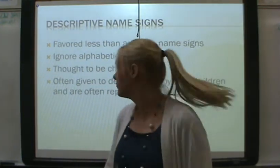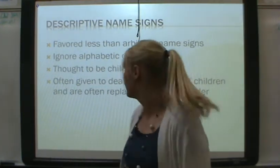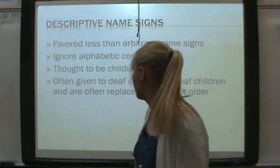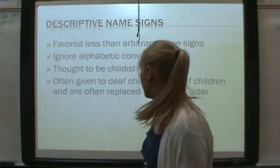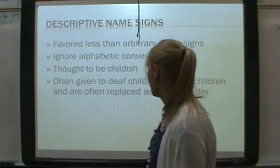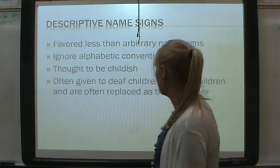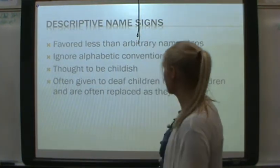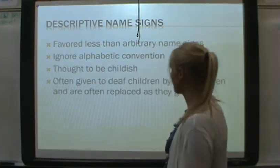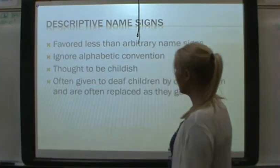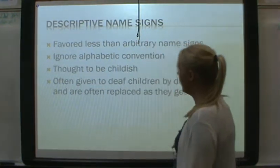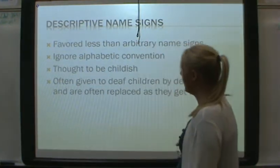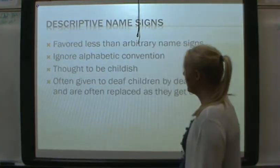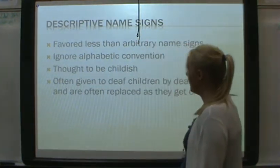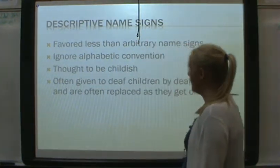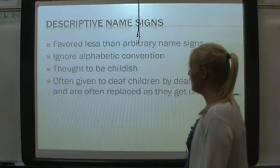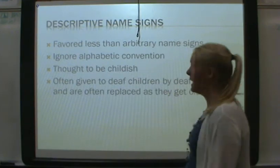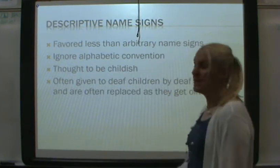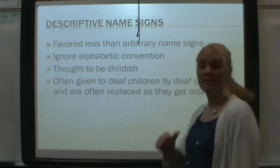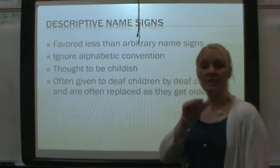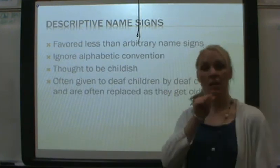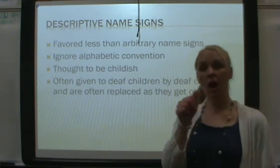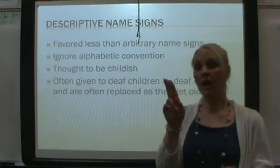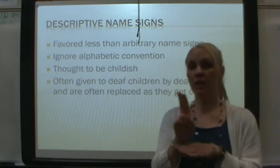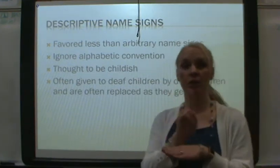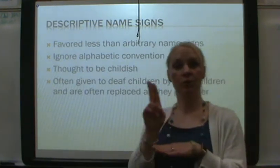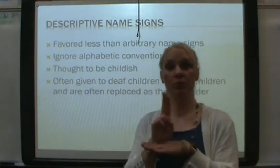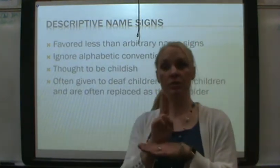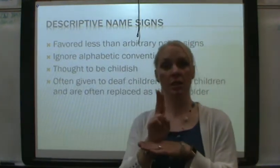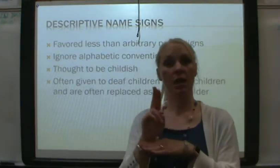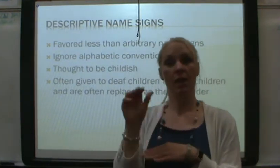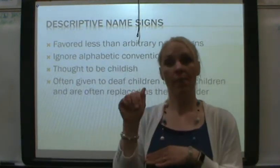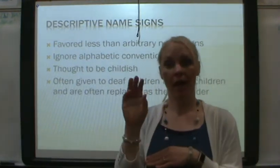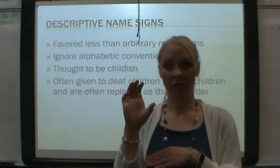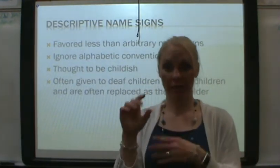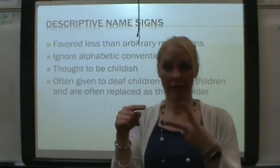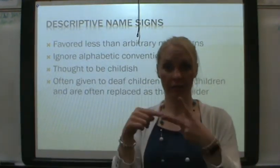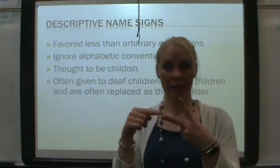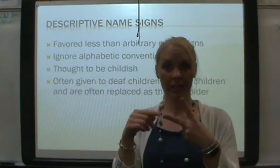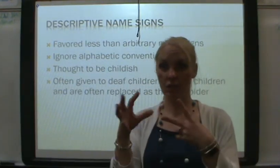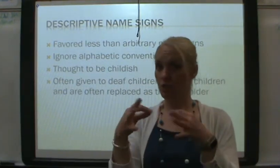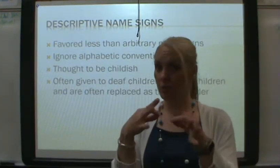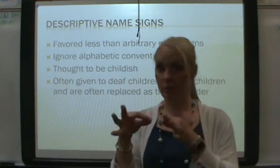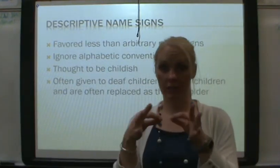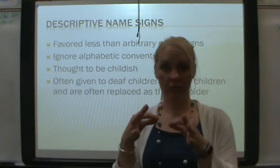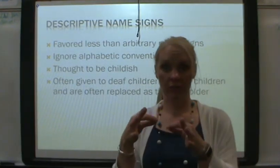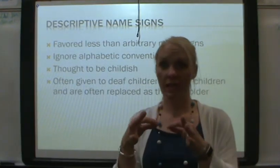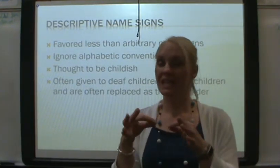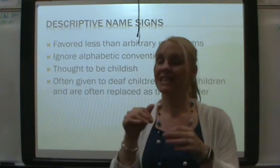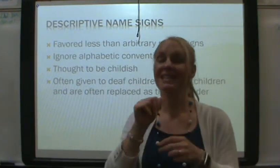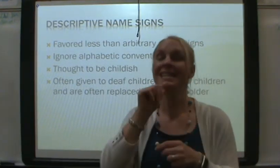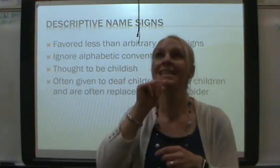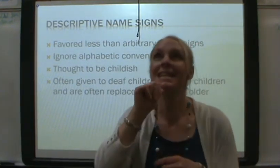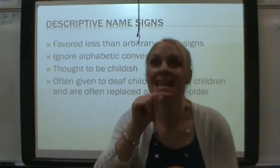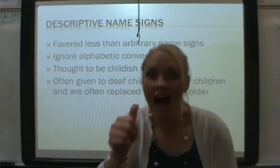Right? Um, it does not use the alphabet. Right? Descriptive does not